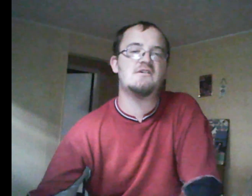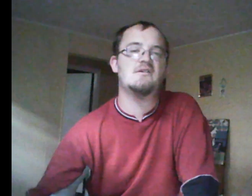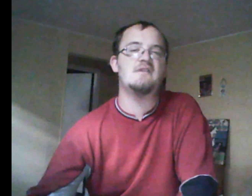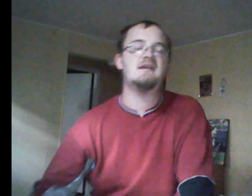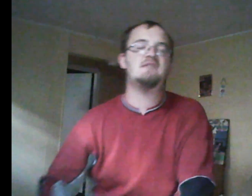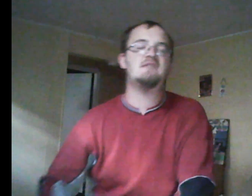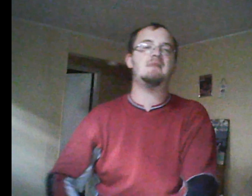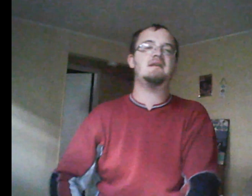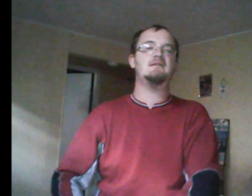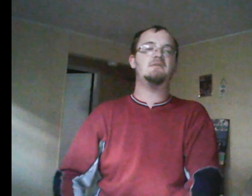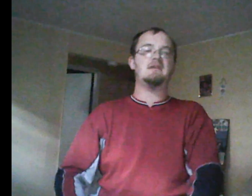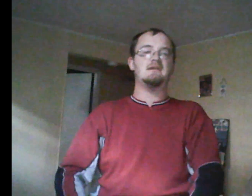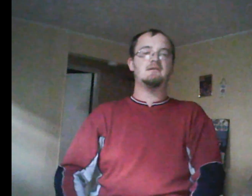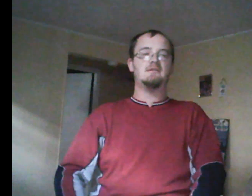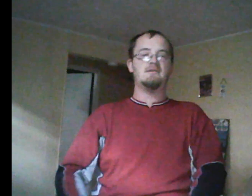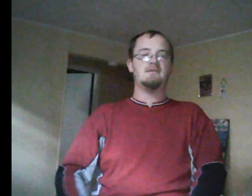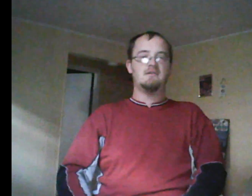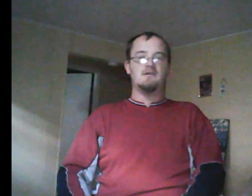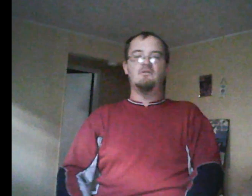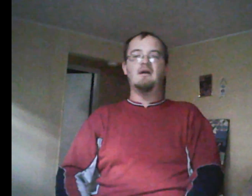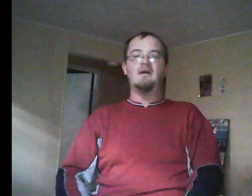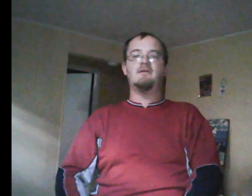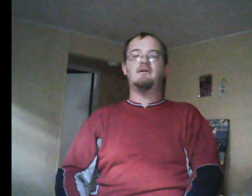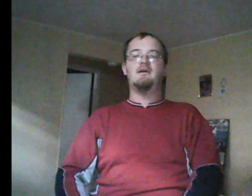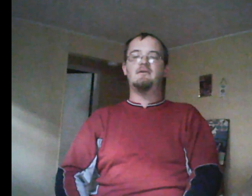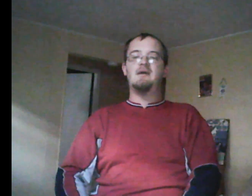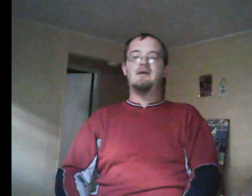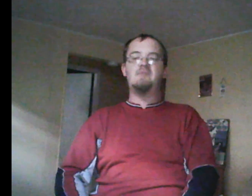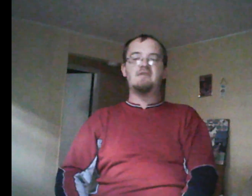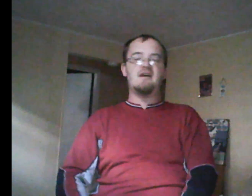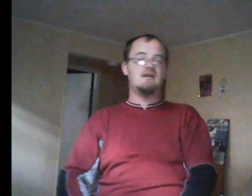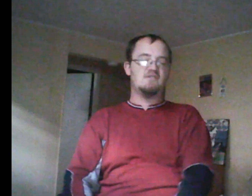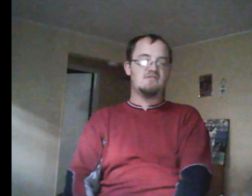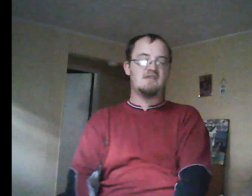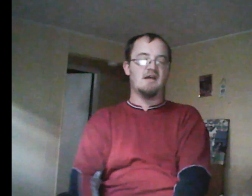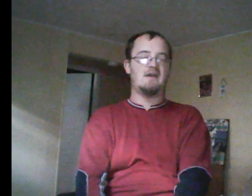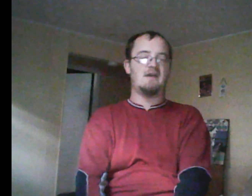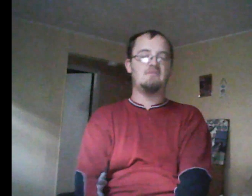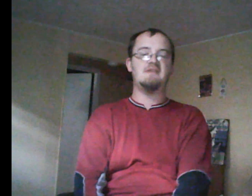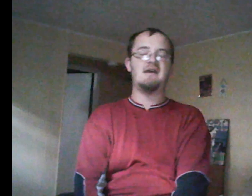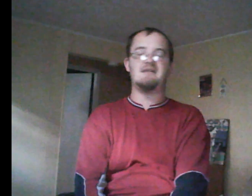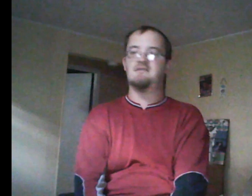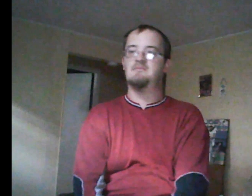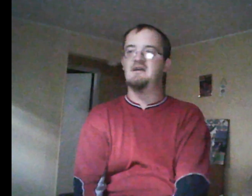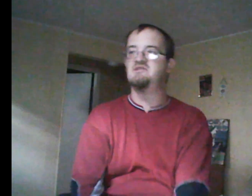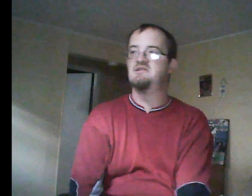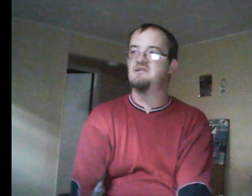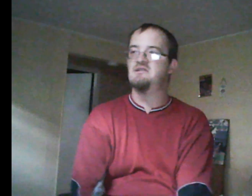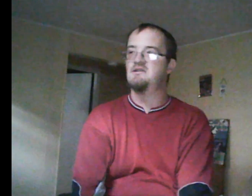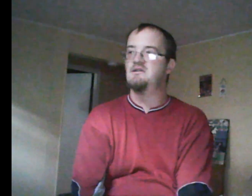Well, Emma brought that on to herself. I will say that much. You know, that Emma then tells Liberty, I just wanted Chris